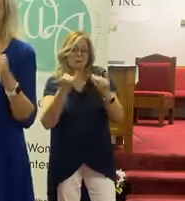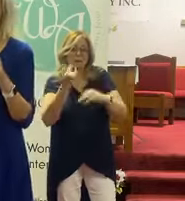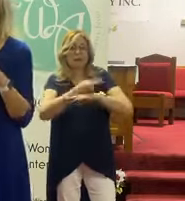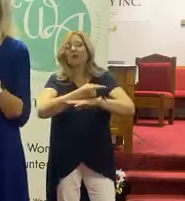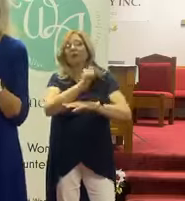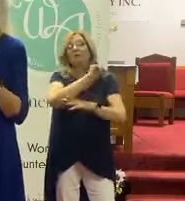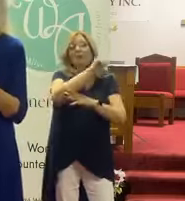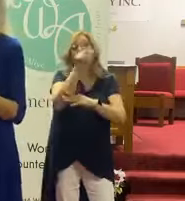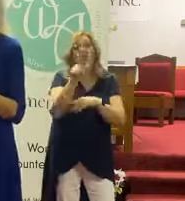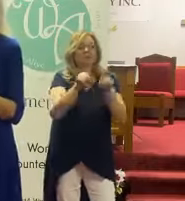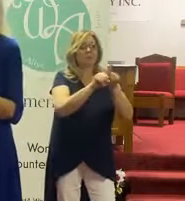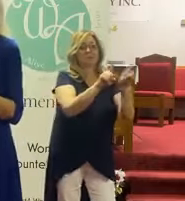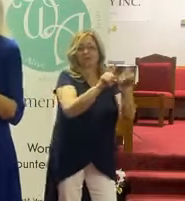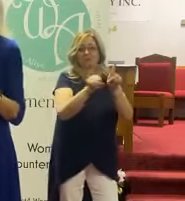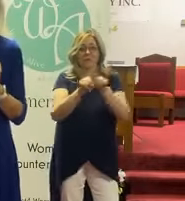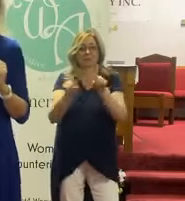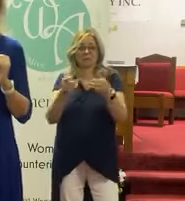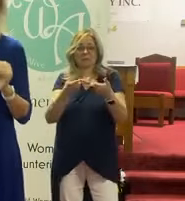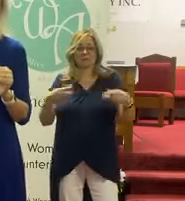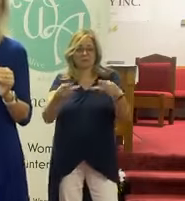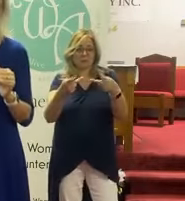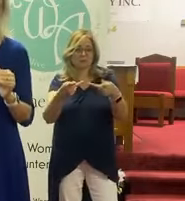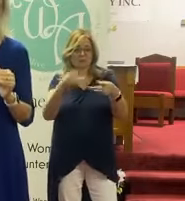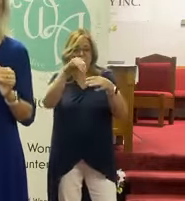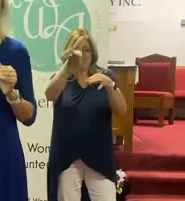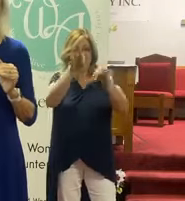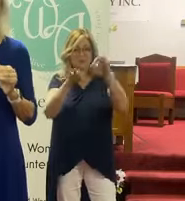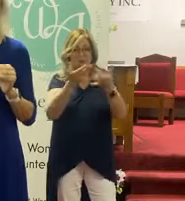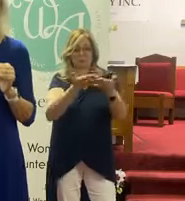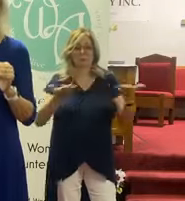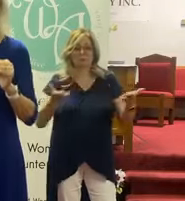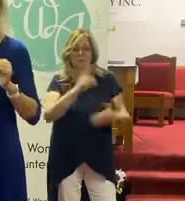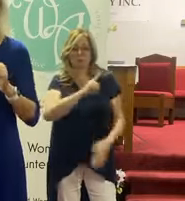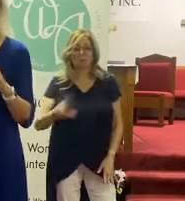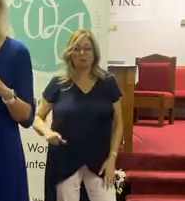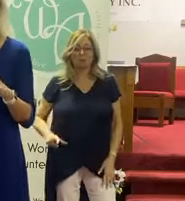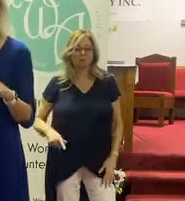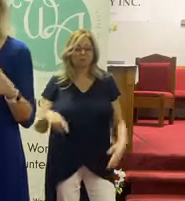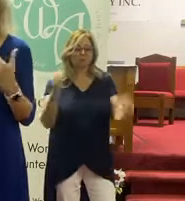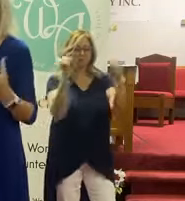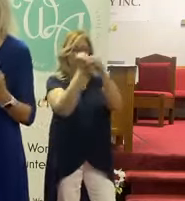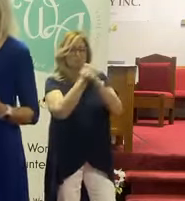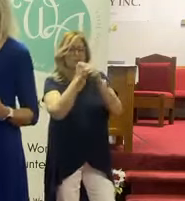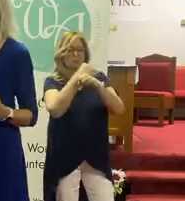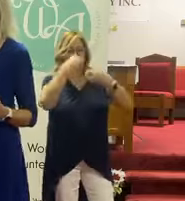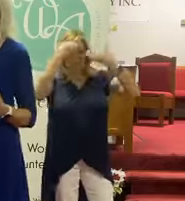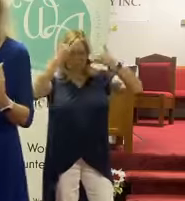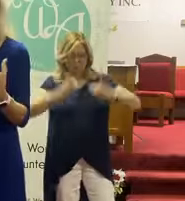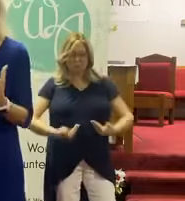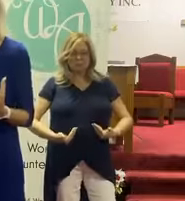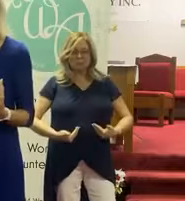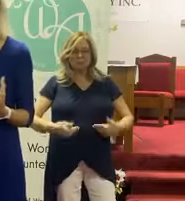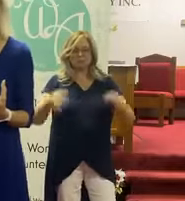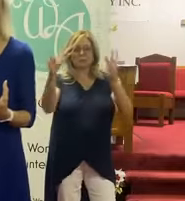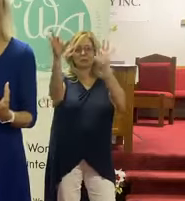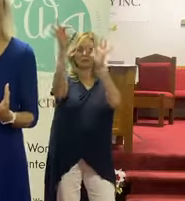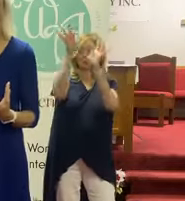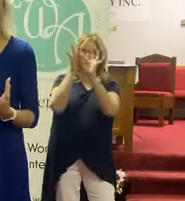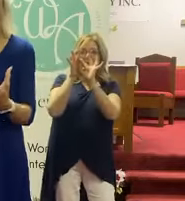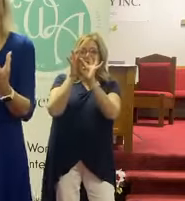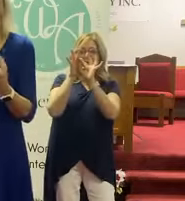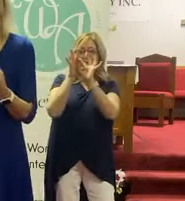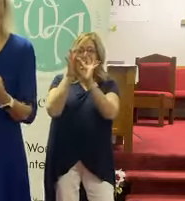You know, we're all at different places in our walk with the Lord, but we all struggle in our humanness to connect with Him,